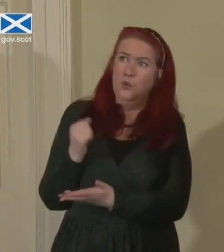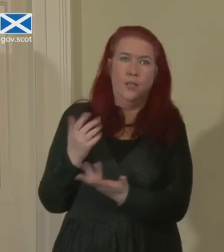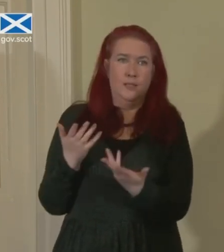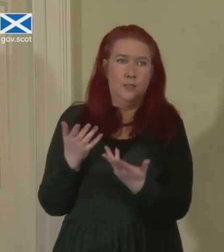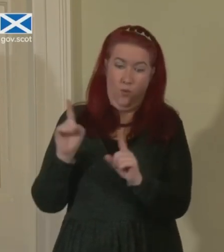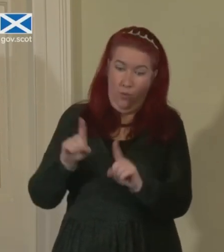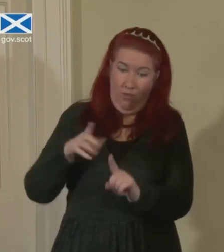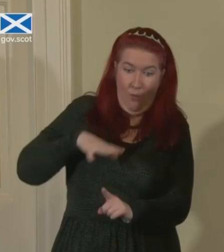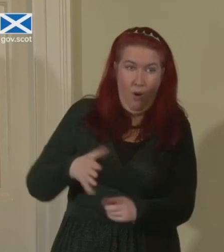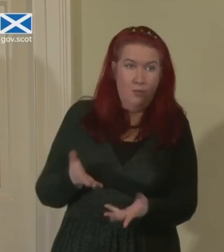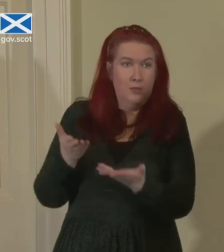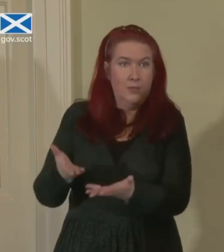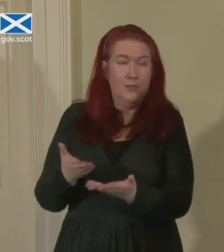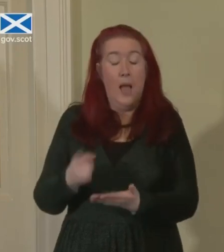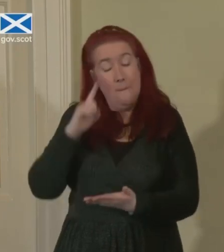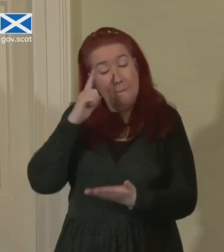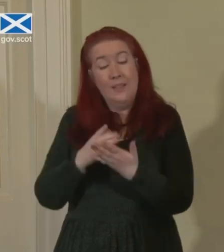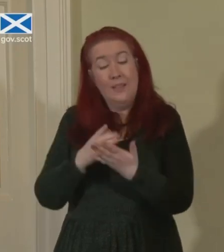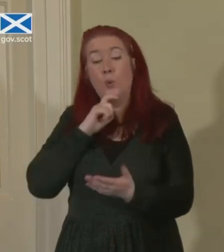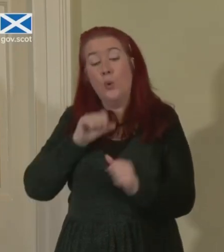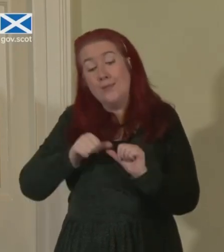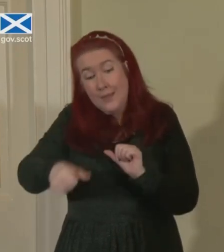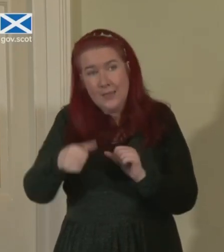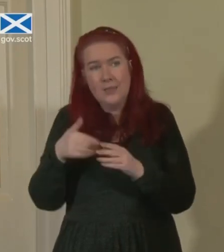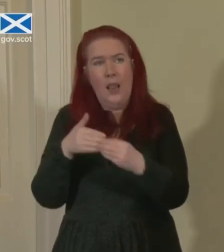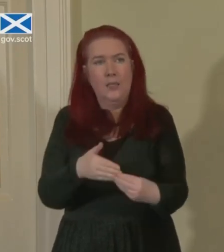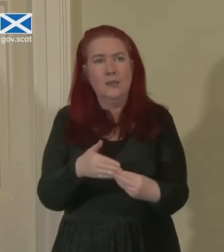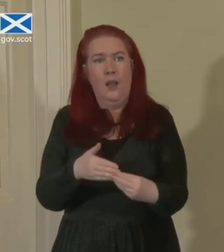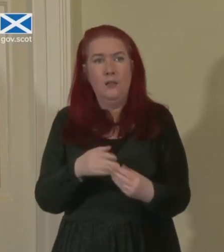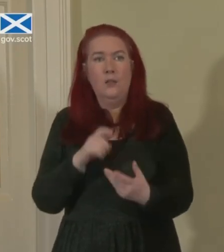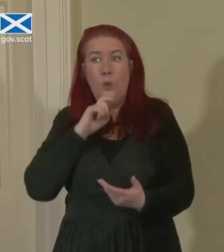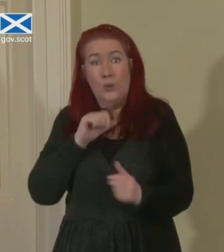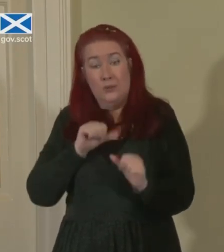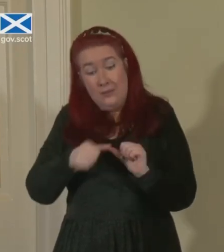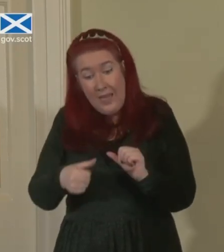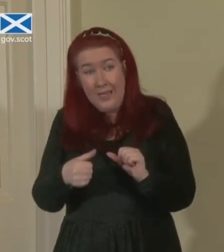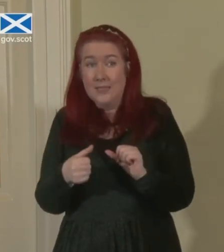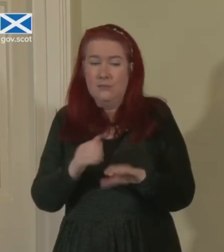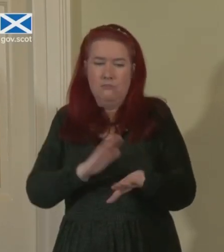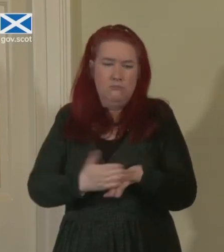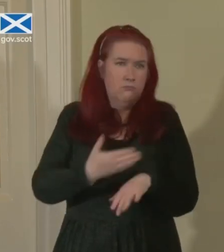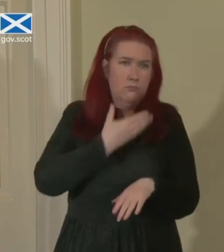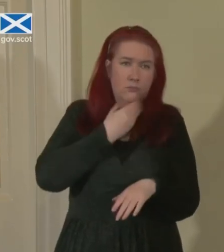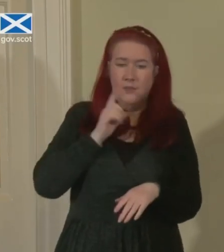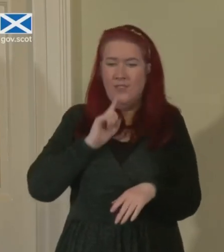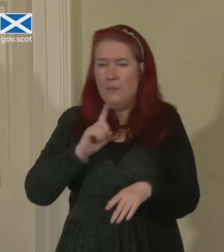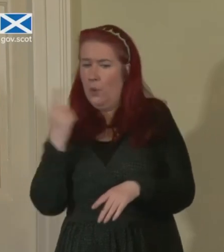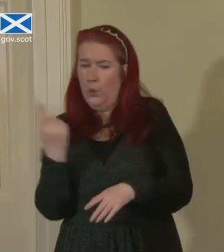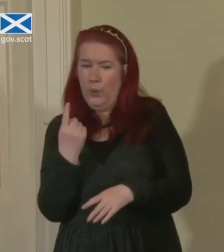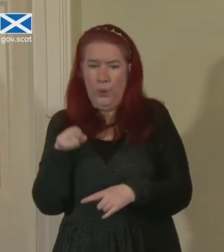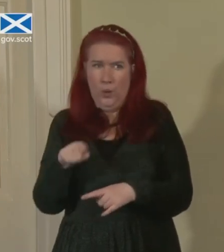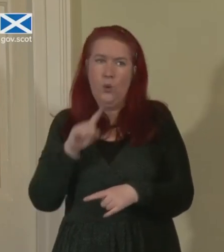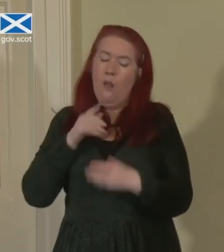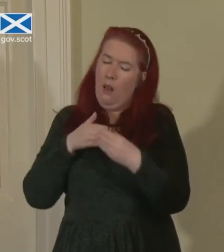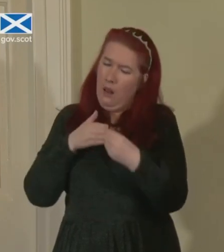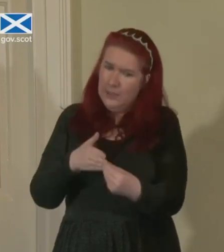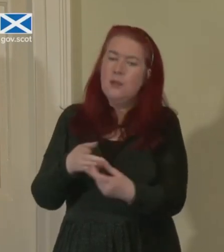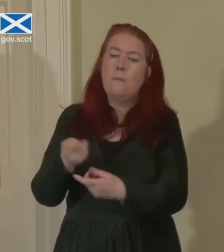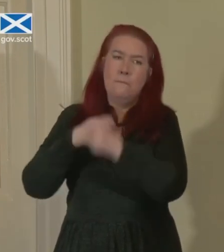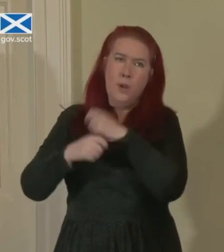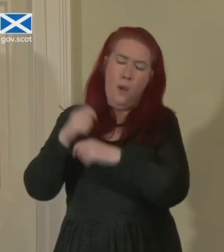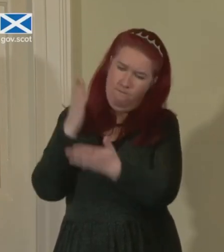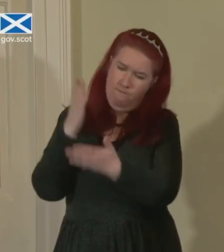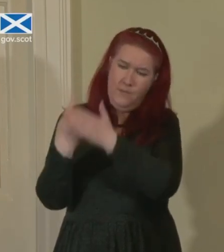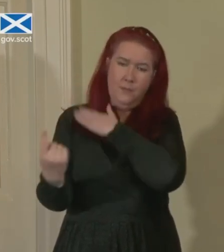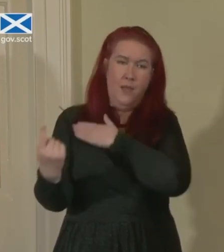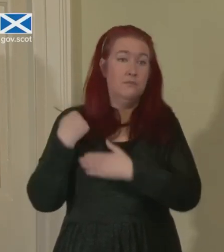believe that my successor, I firmly believe that my successor, whoever he or she may be, will lead Scotland to independence.